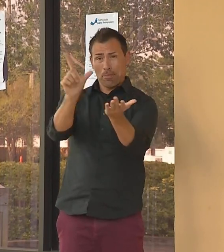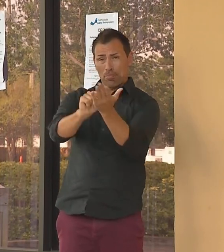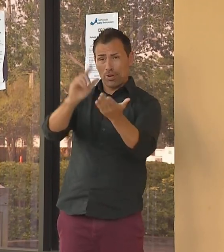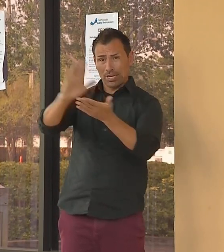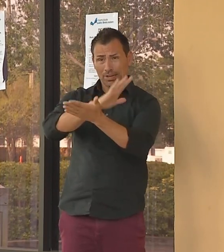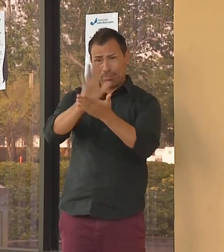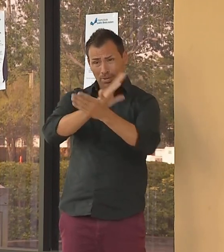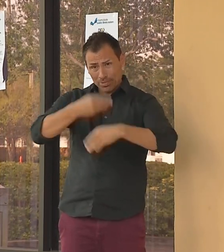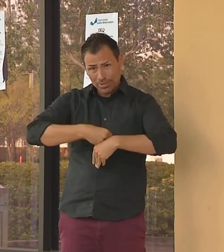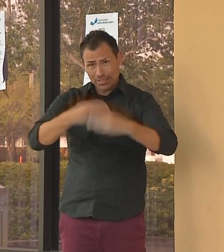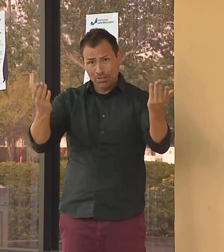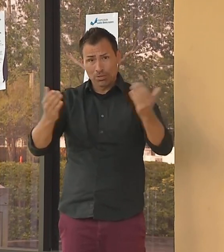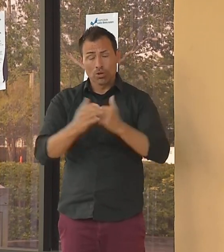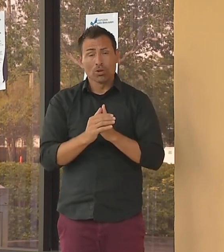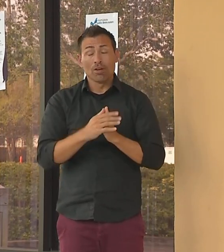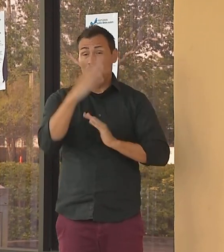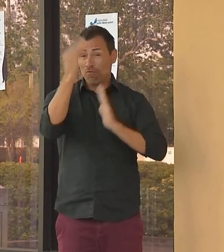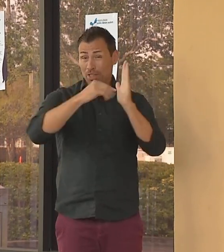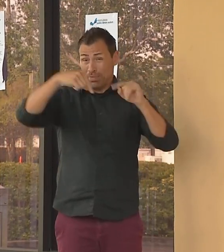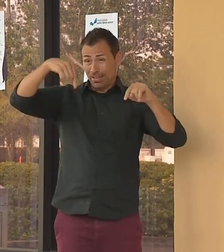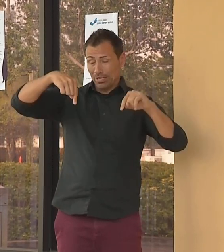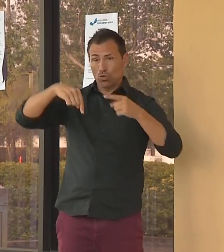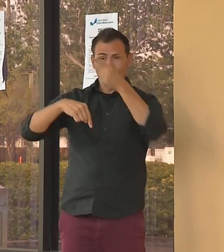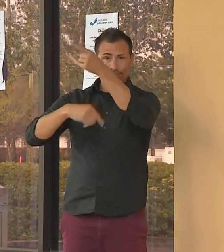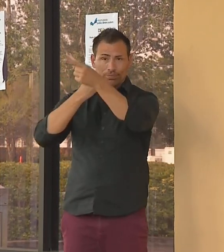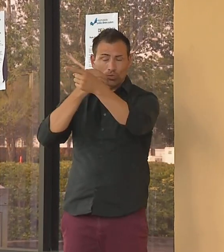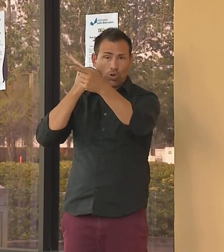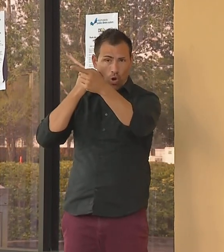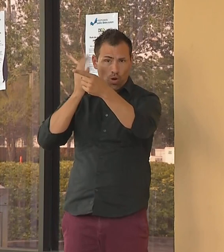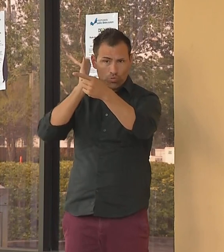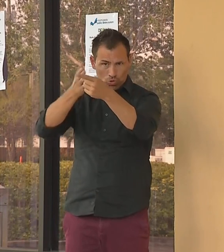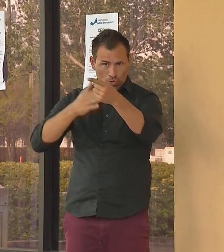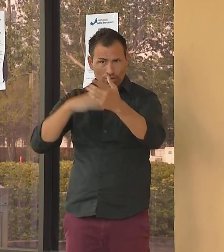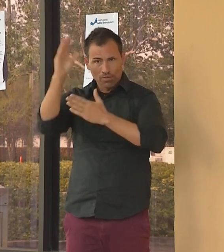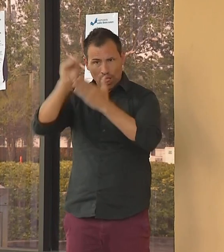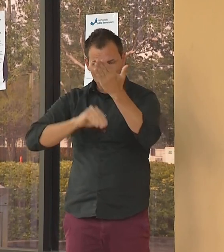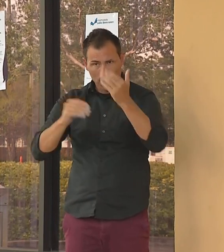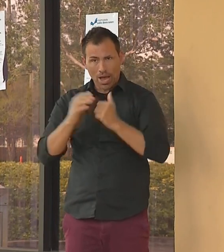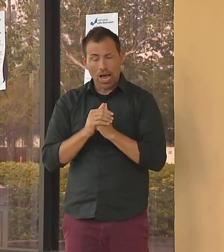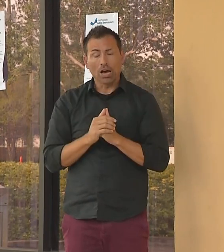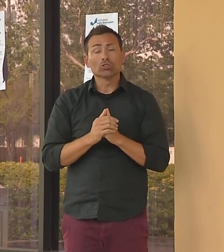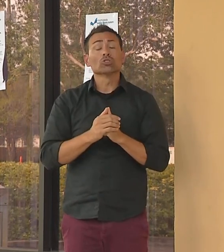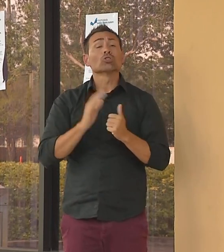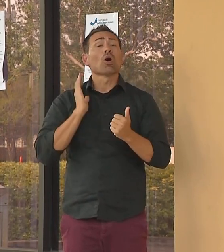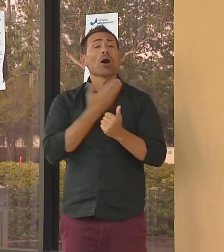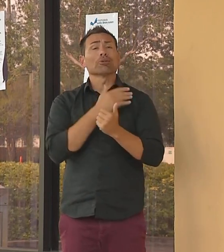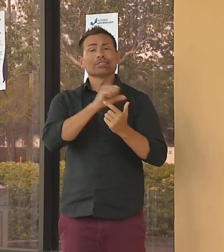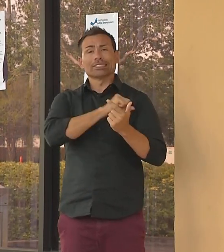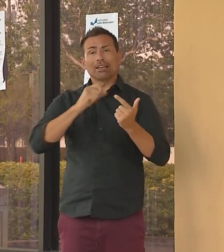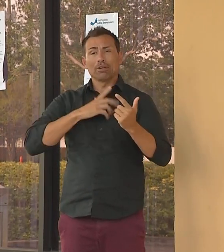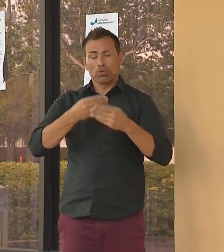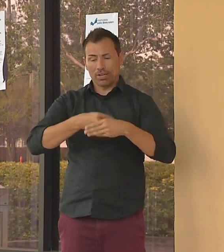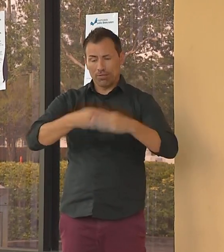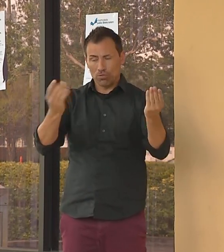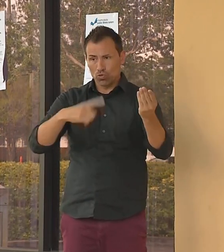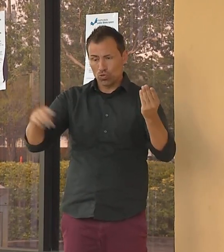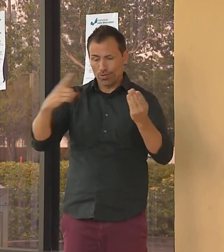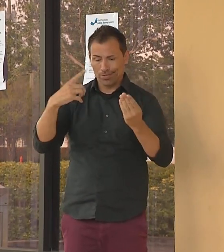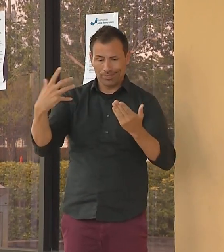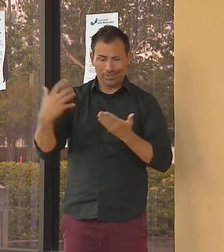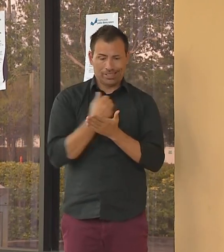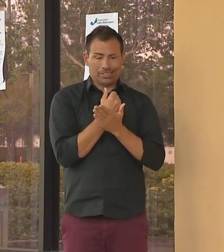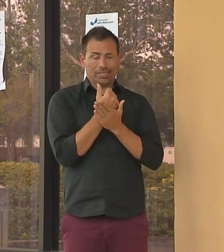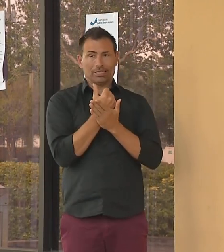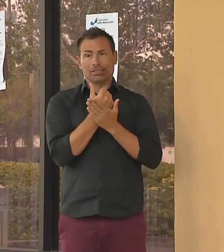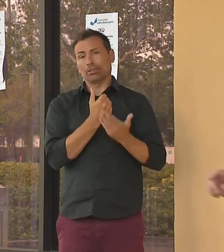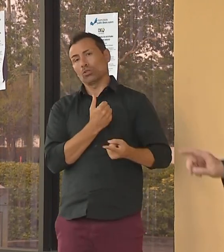staff is handing out these forms along with envelopes so that people can take the forms home and then fill them out. They can return the completed homes to our library